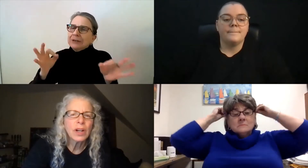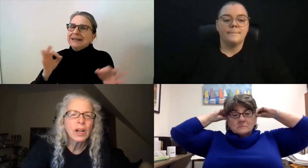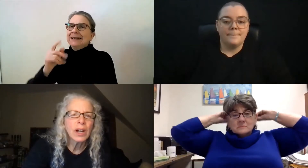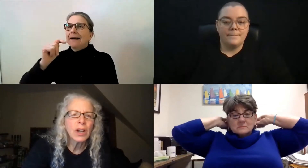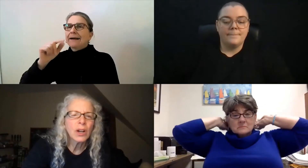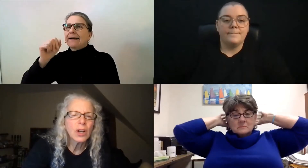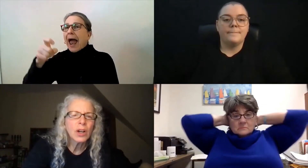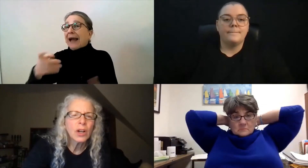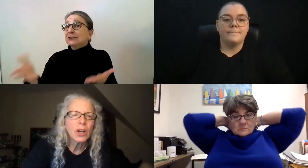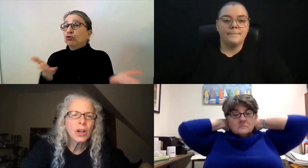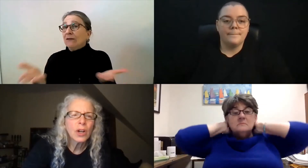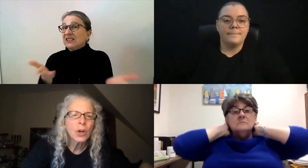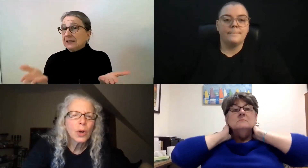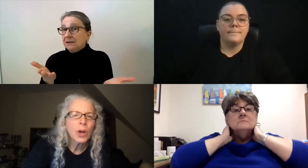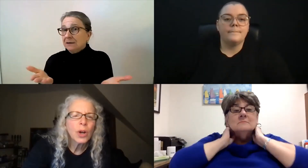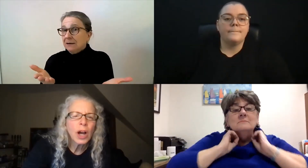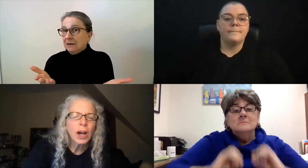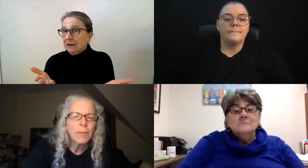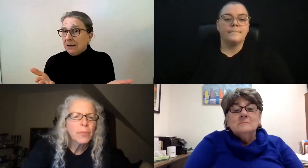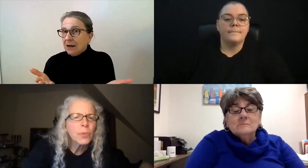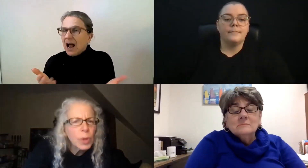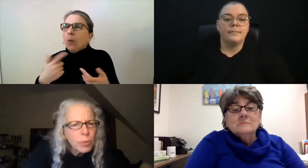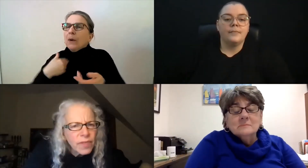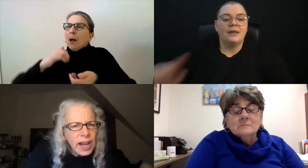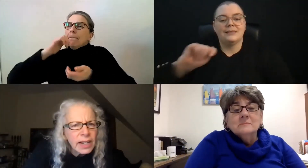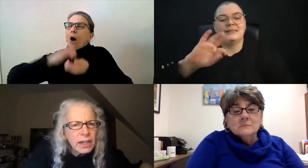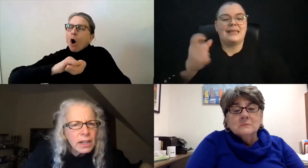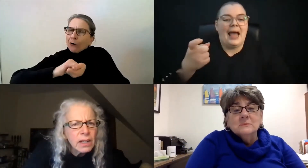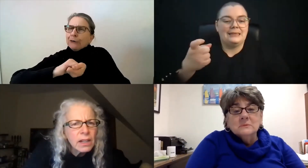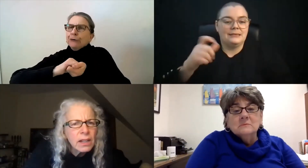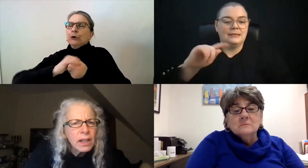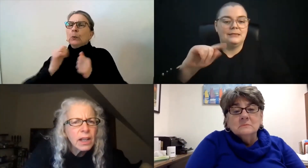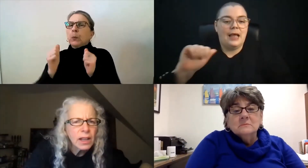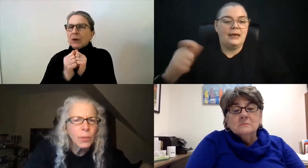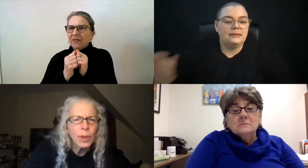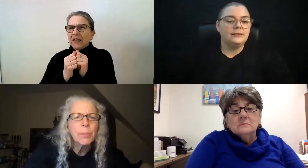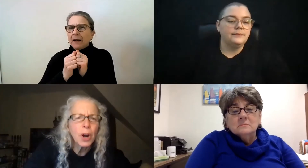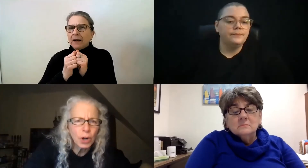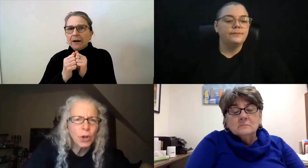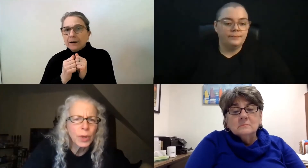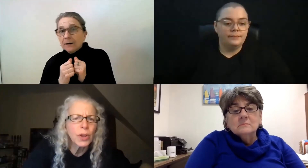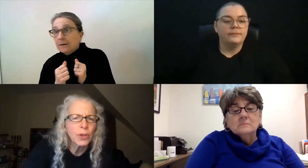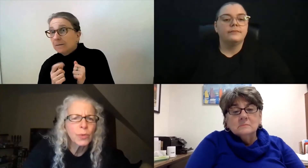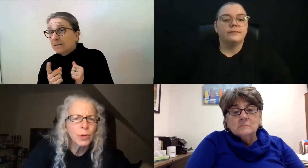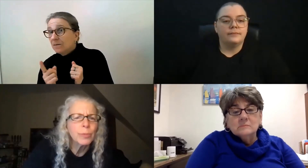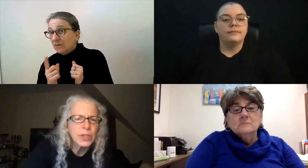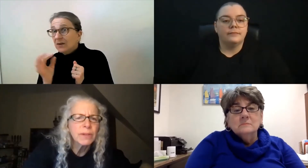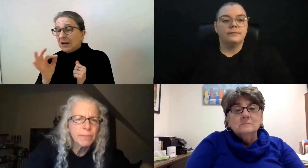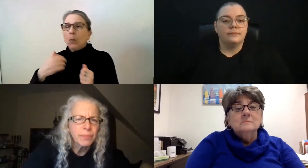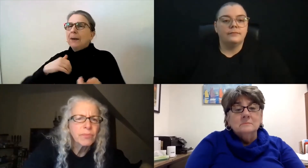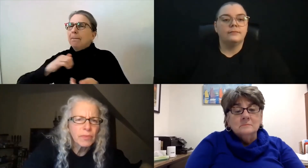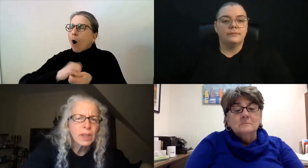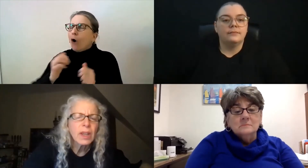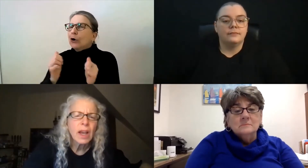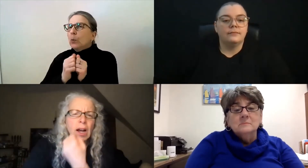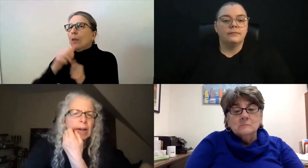we provide, we partner with other groups